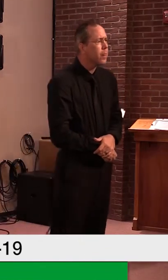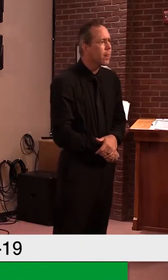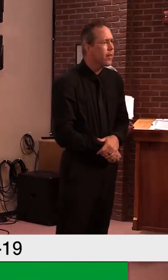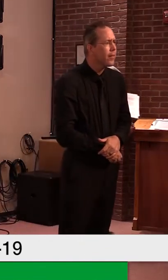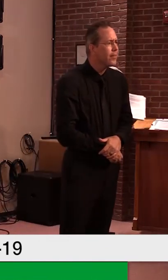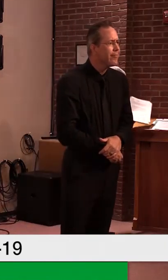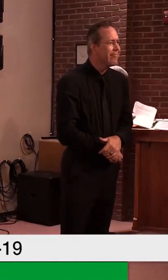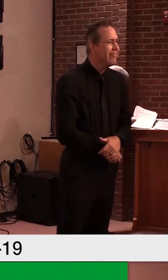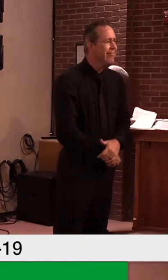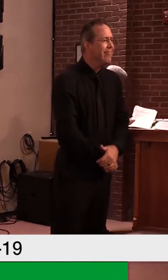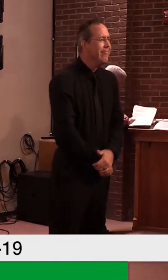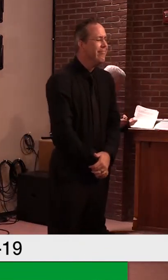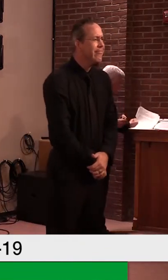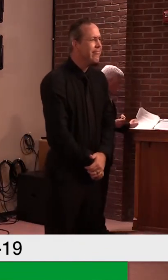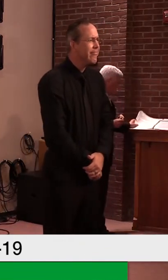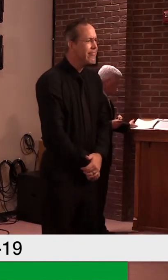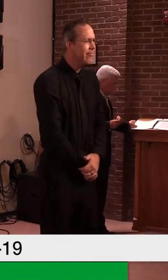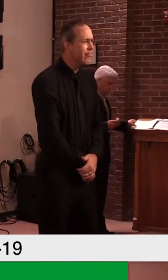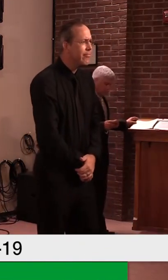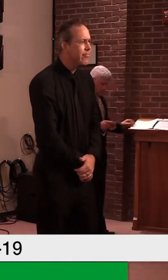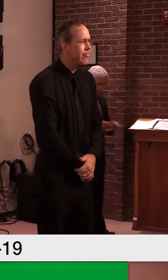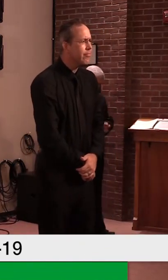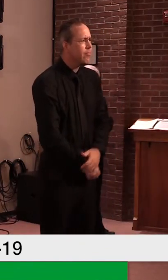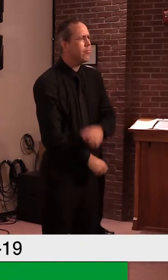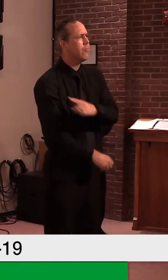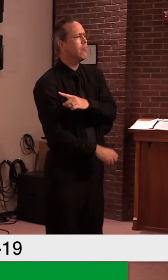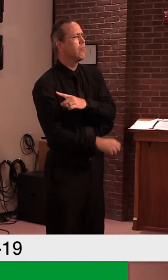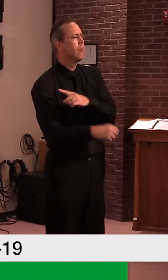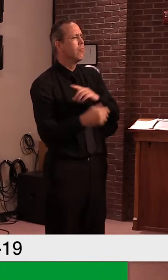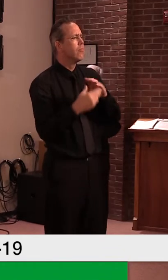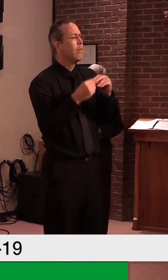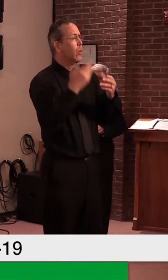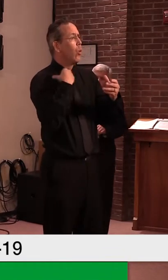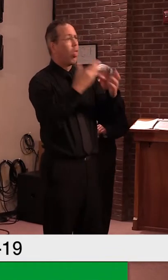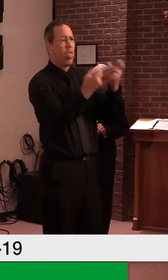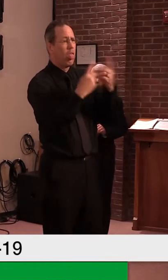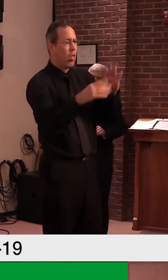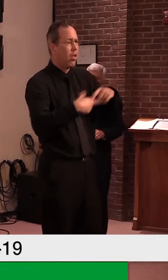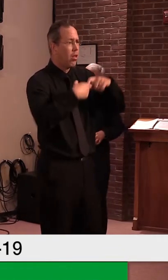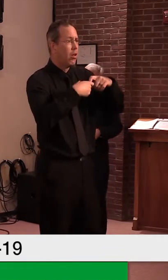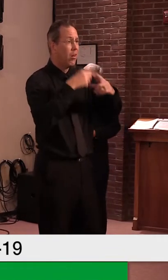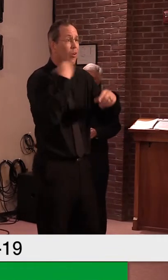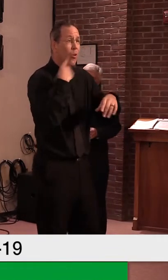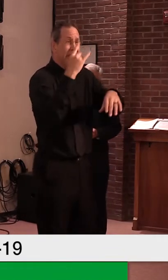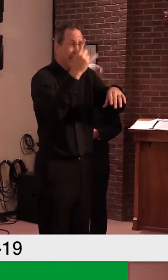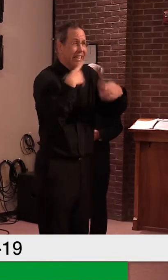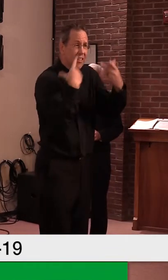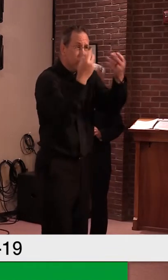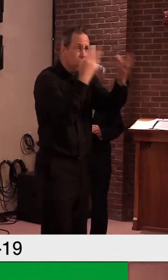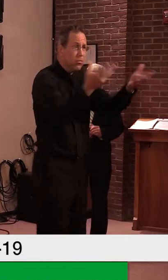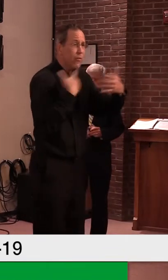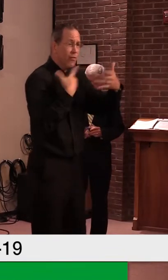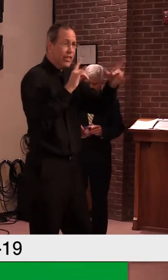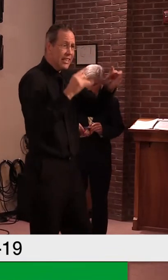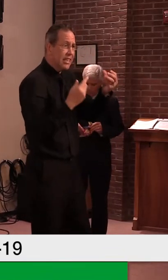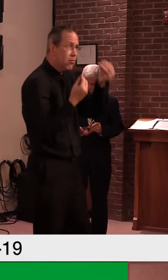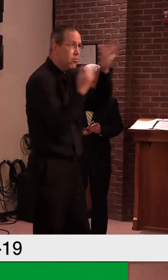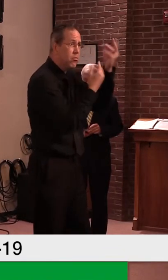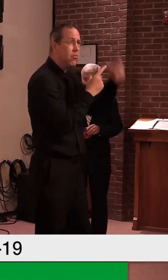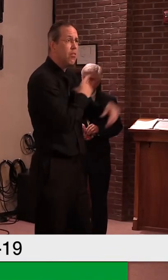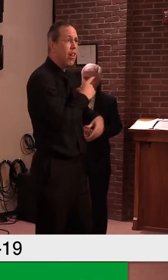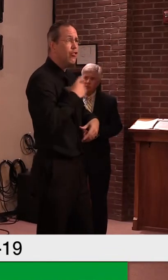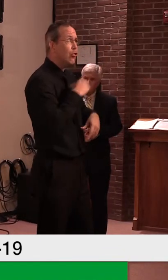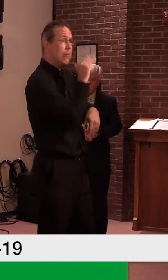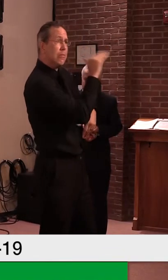just would like to say, you know, we did make this proposal to the legislature, uh, to build a new facility and, and it was